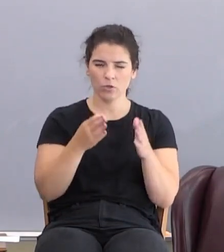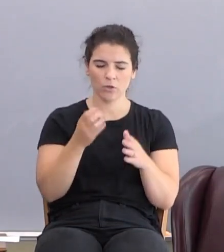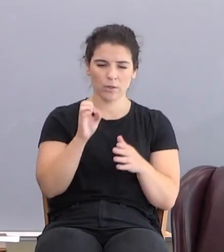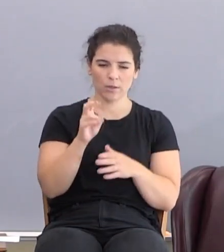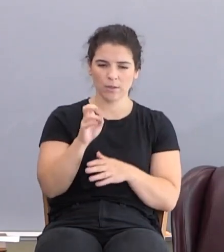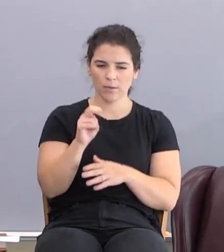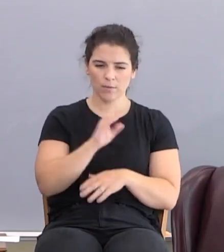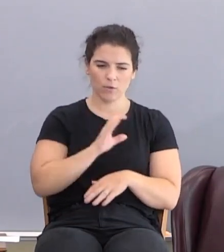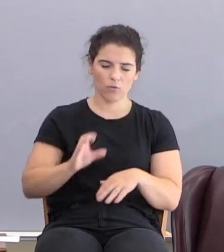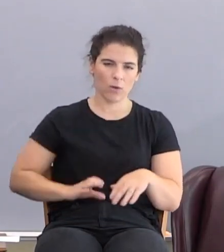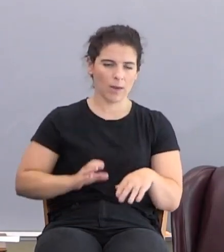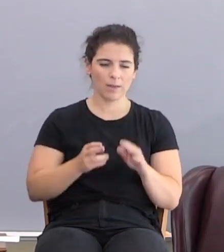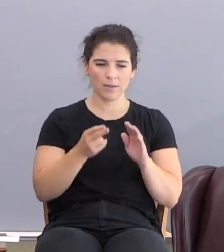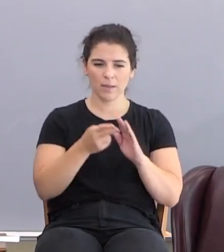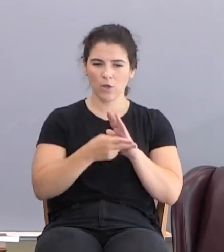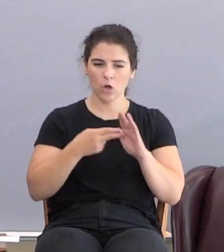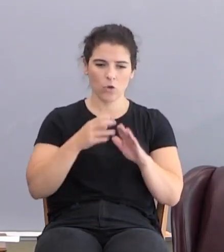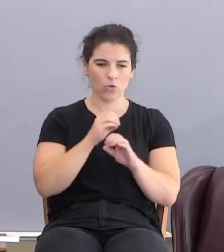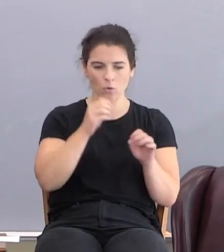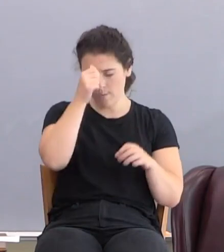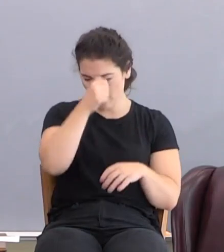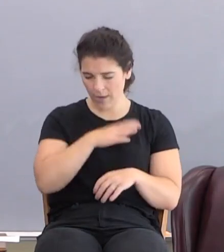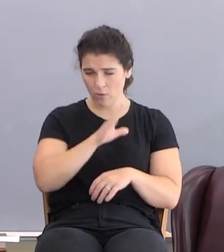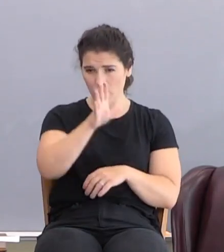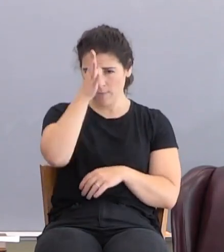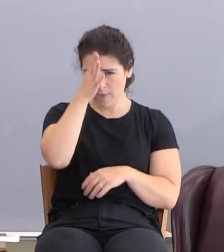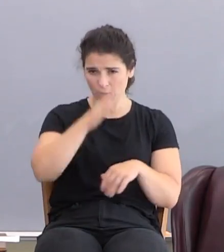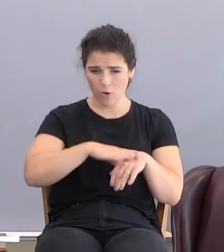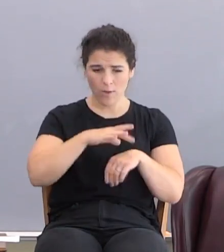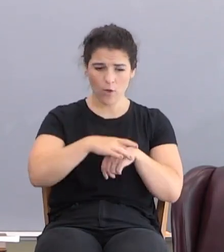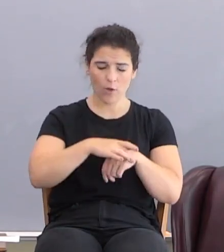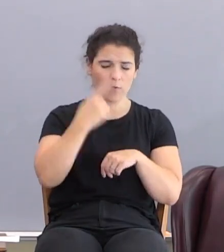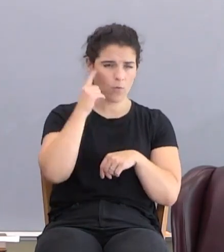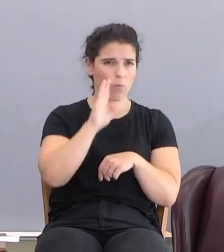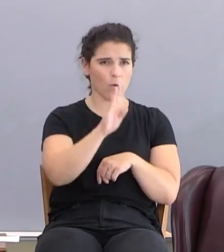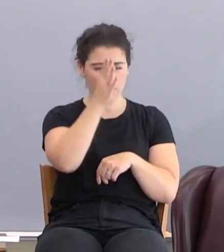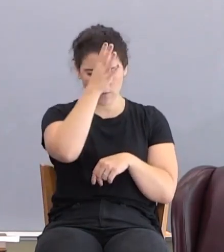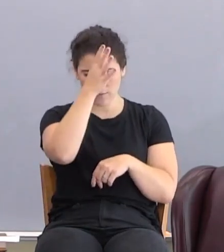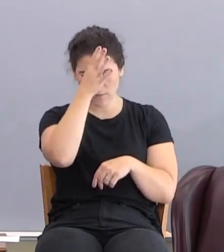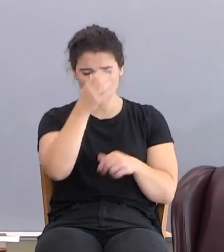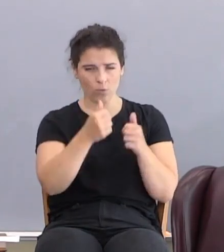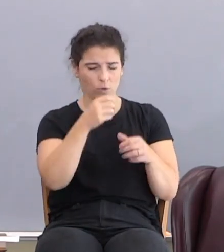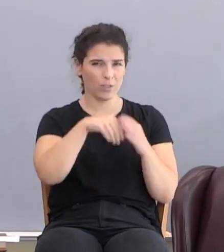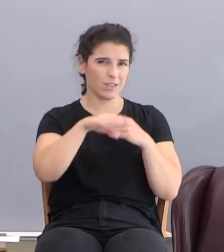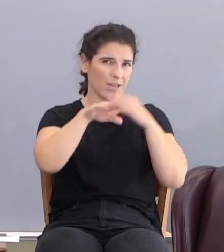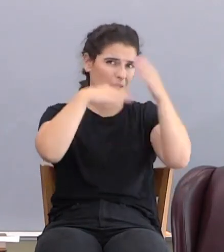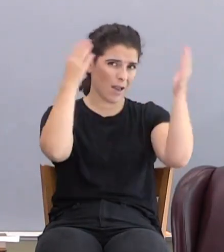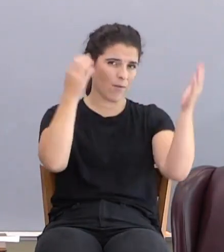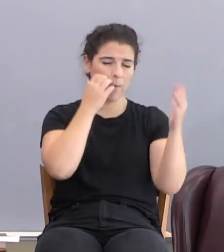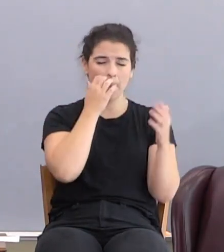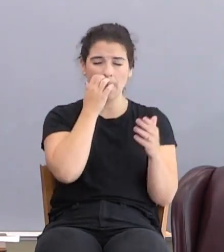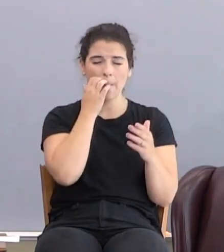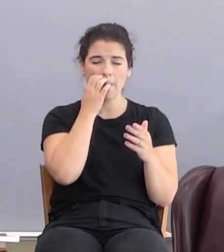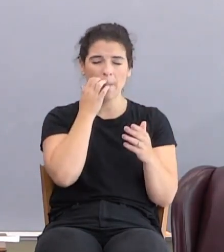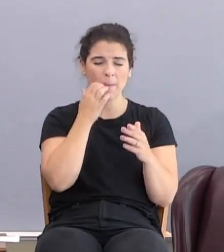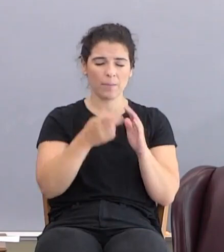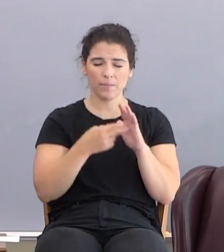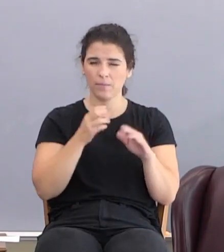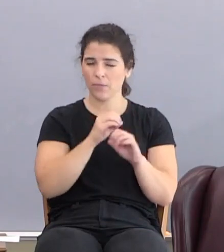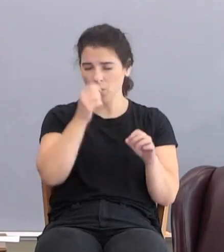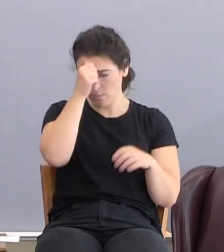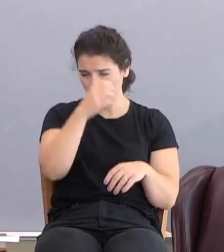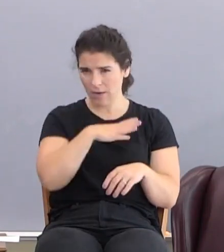your father upon the earth. For one is your father, which is, when he says call no man father, he's not talking about don't